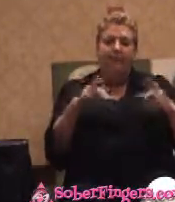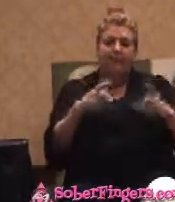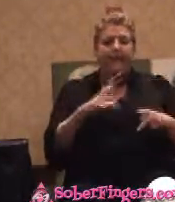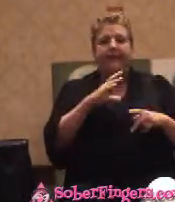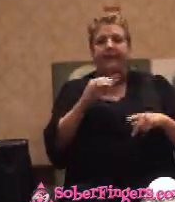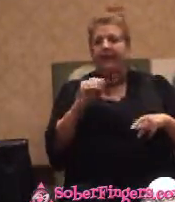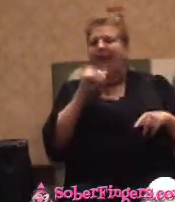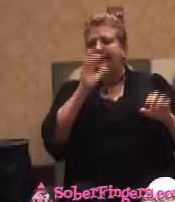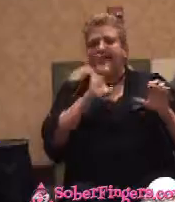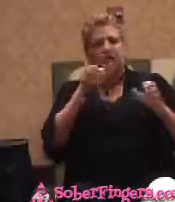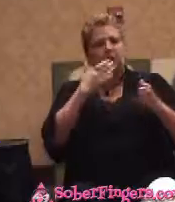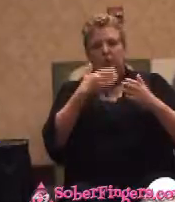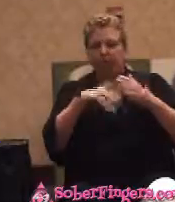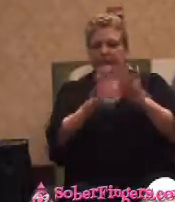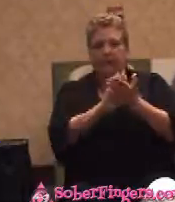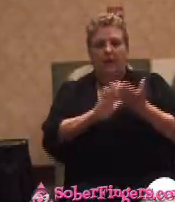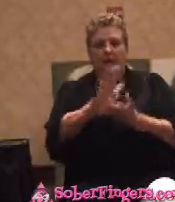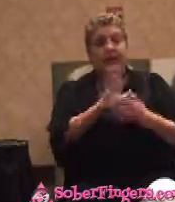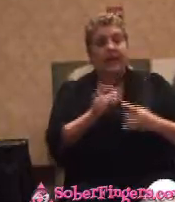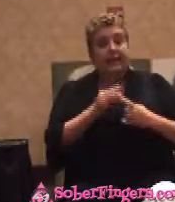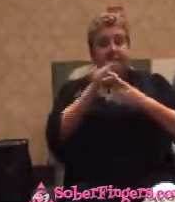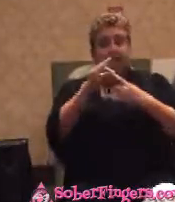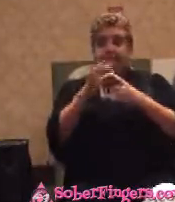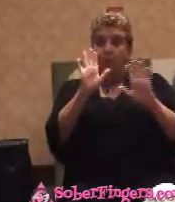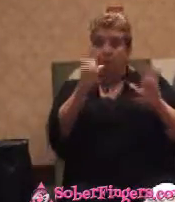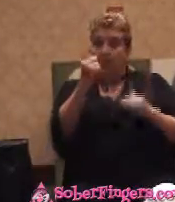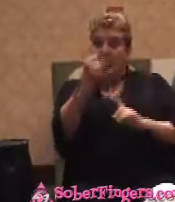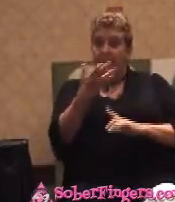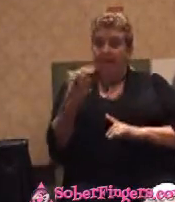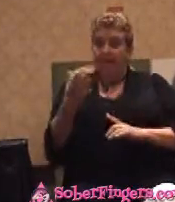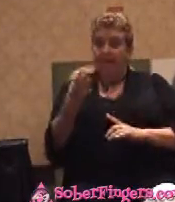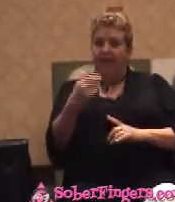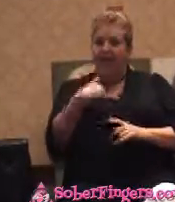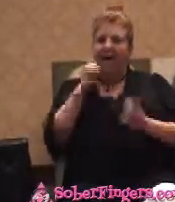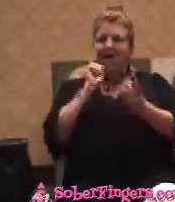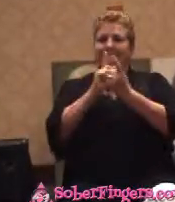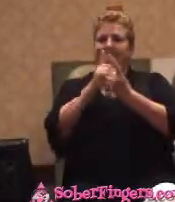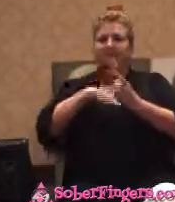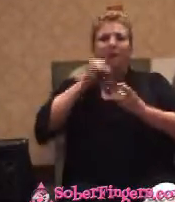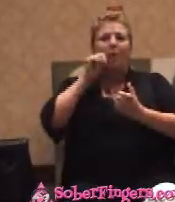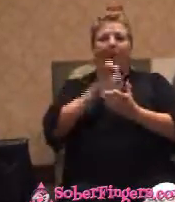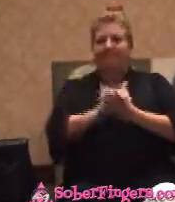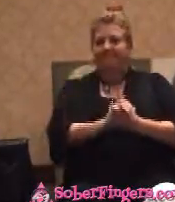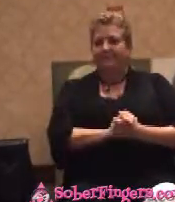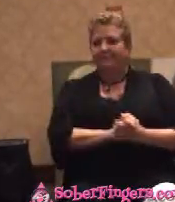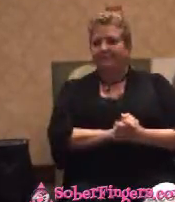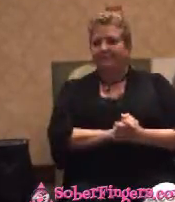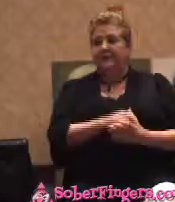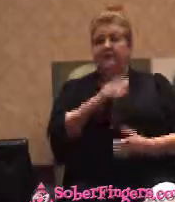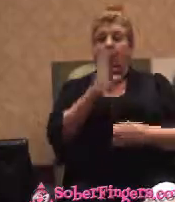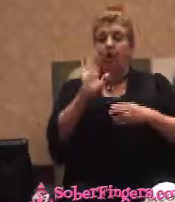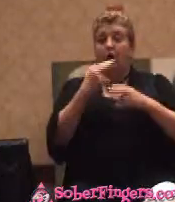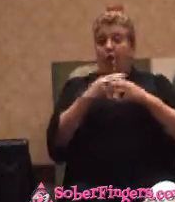all. Except, except I met my wife. Billy. Billy was a California girl.